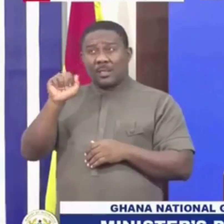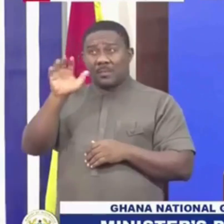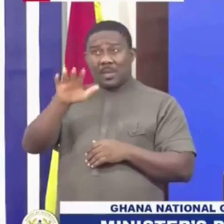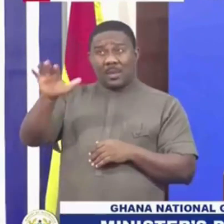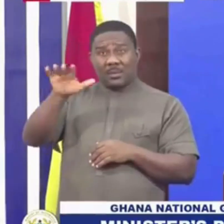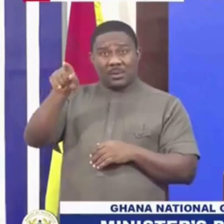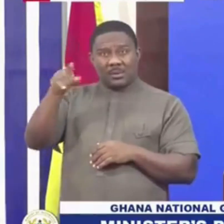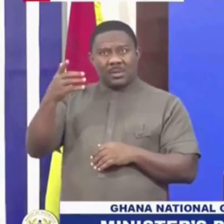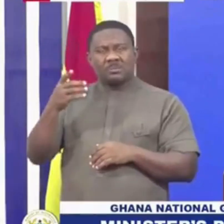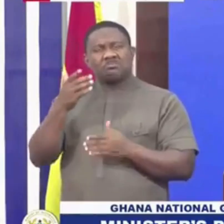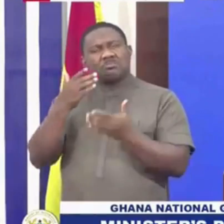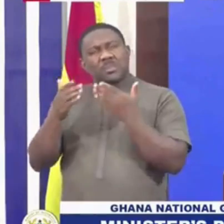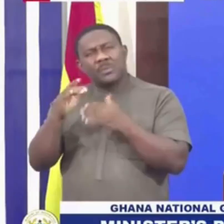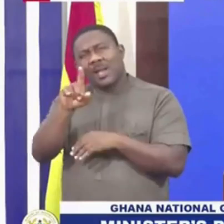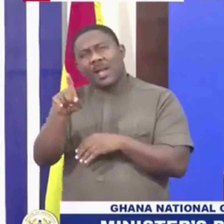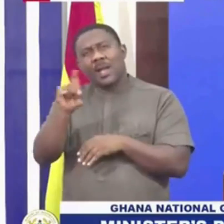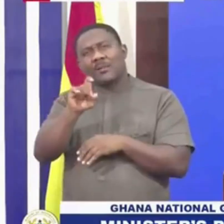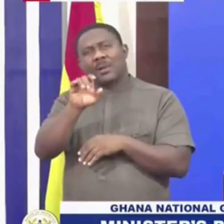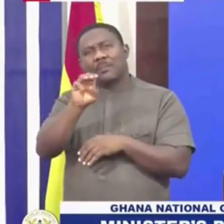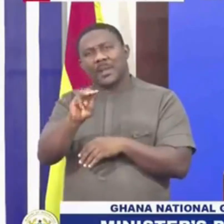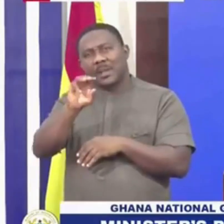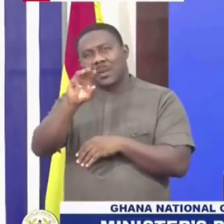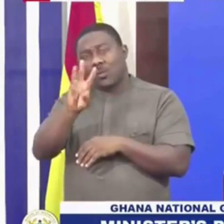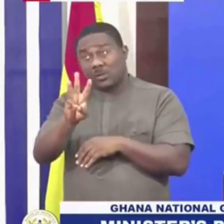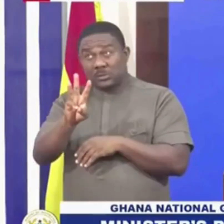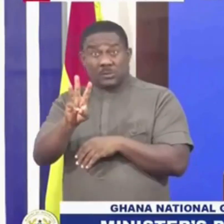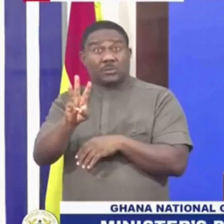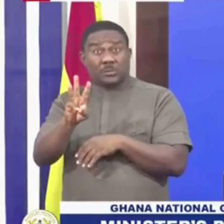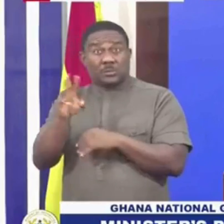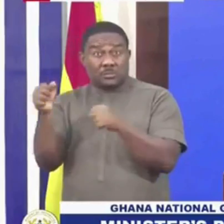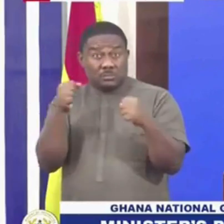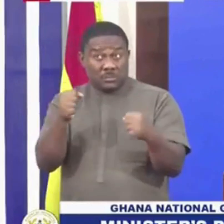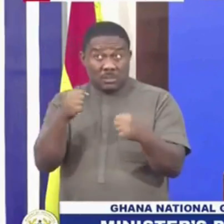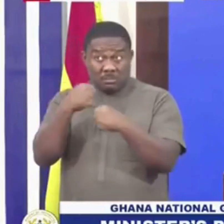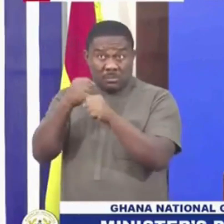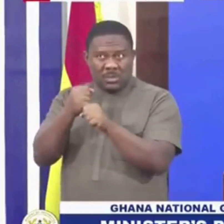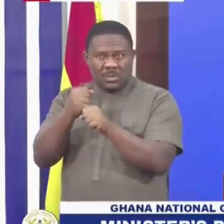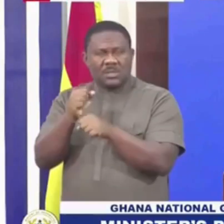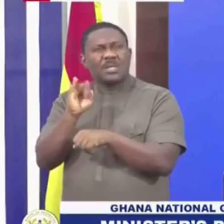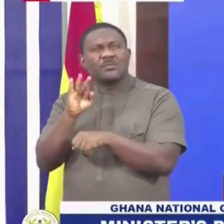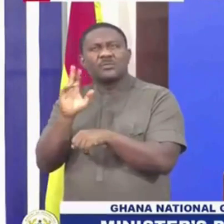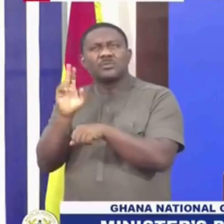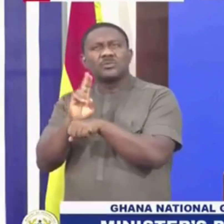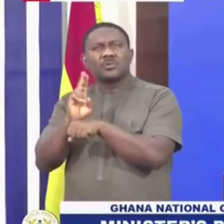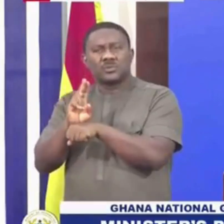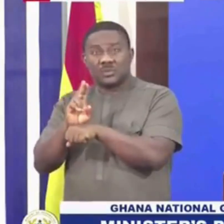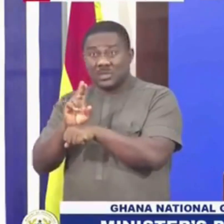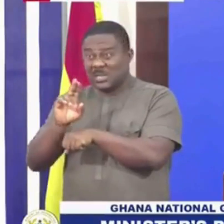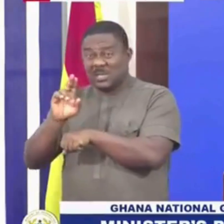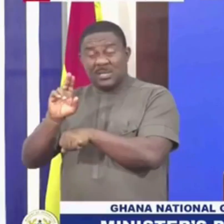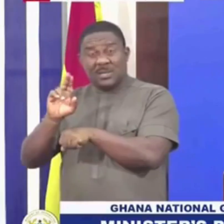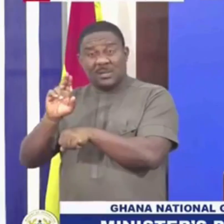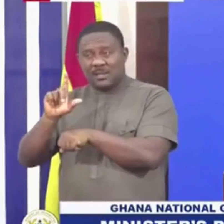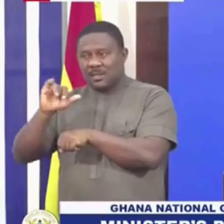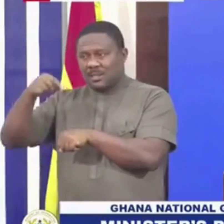if you're generating about 100 megawatts of power, if you use liquid fuel, your bill will be close to